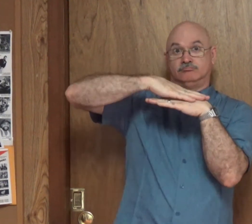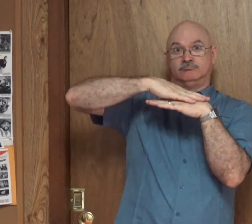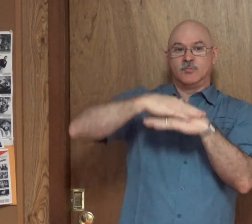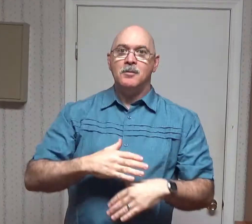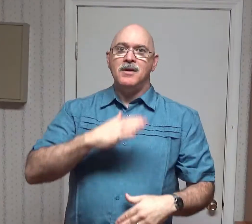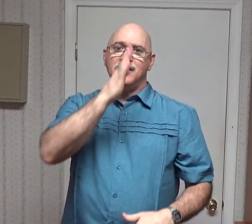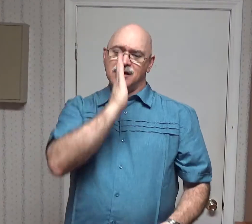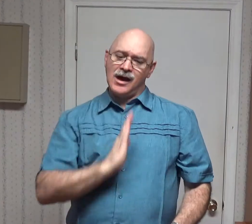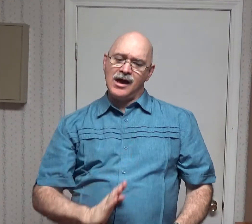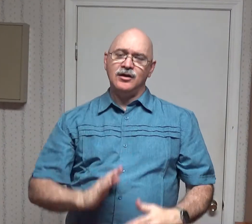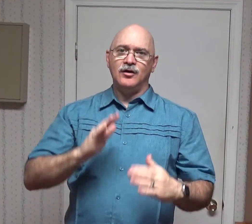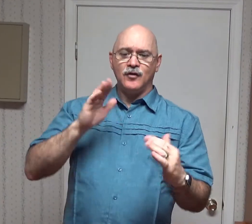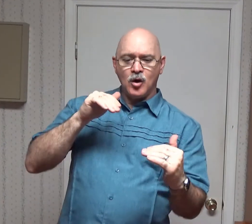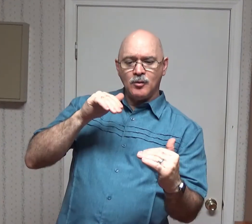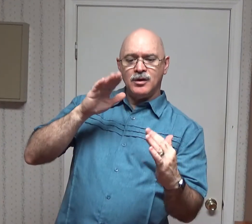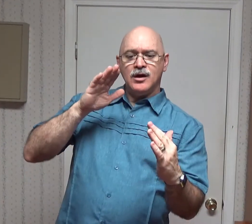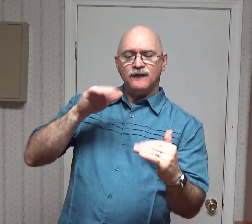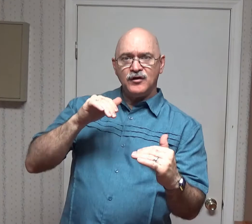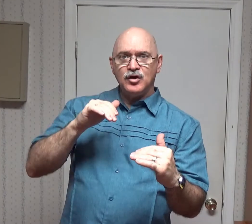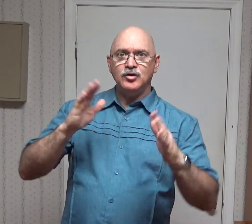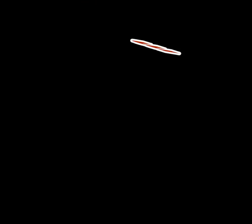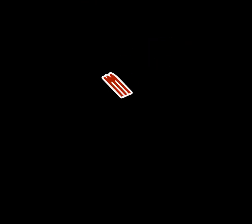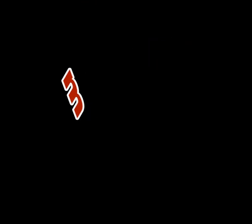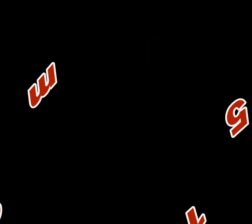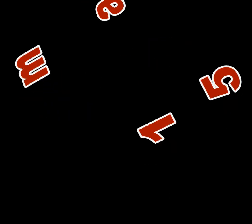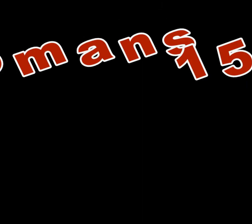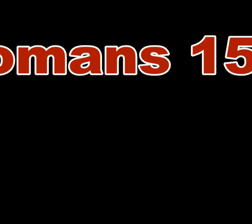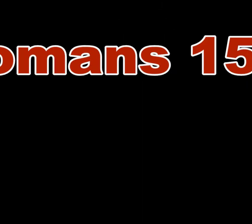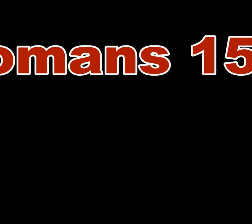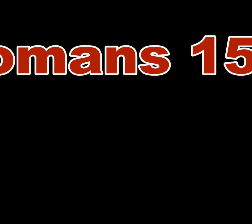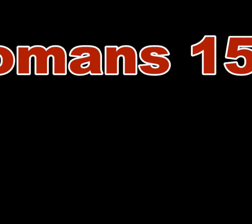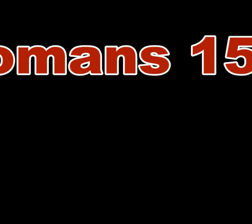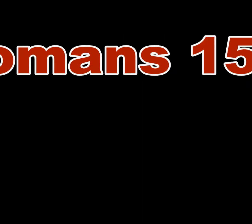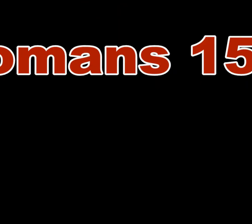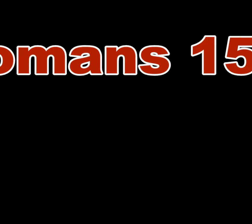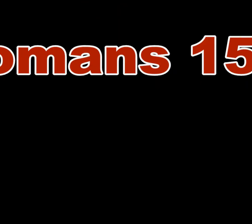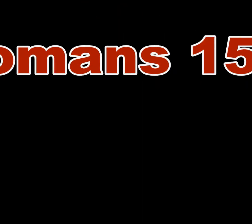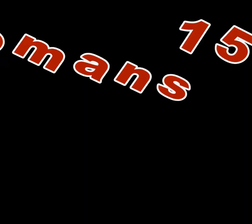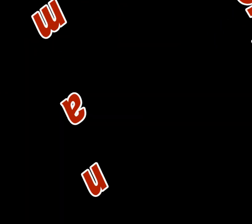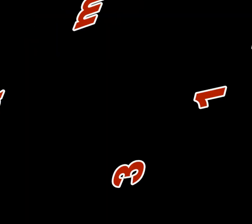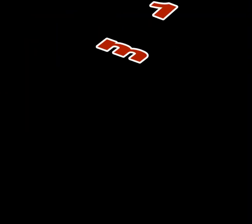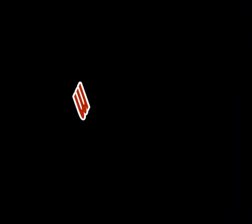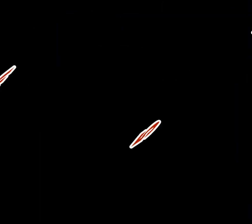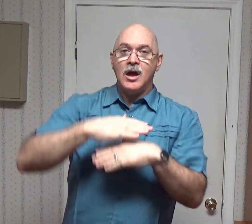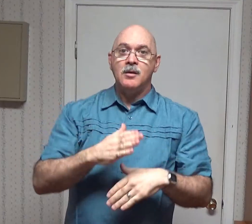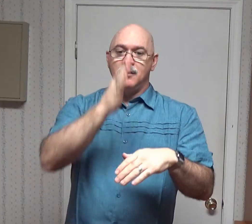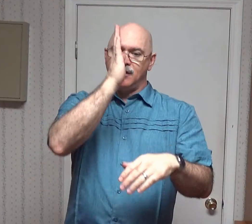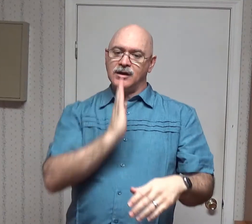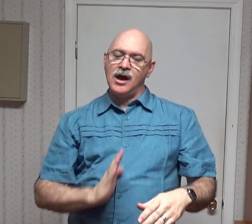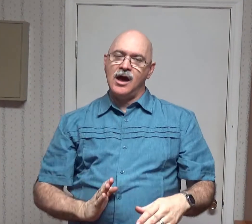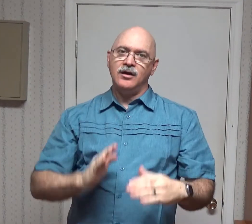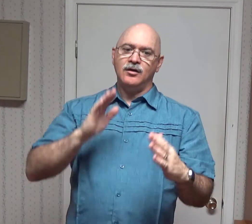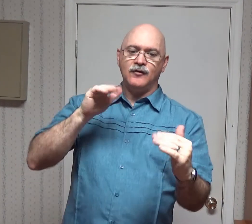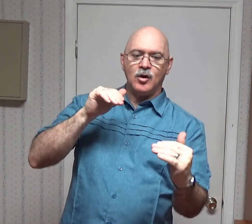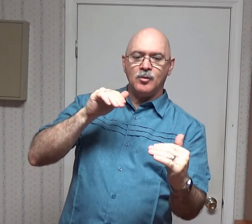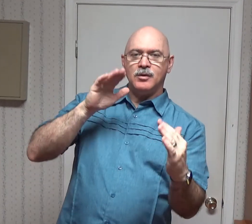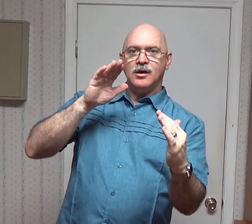May the God of Hope fill you, Romans 13, 13 May the God of Hope